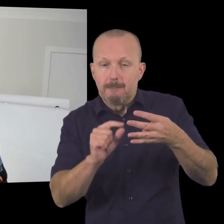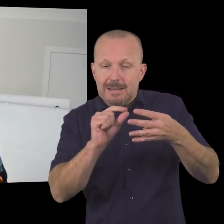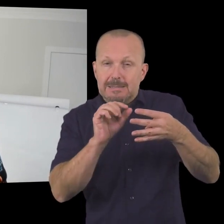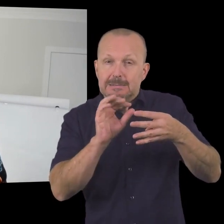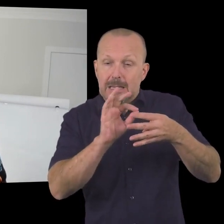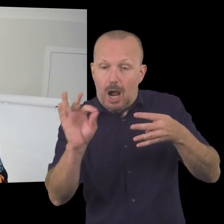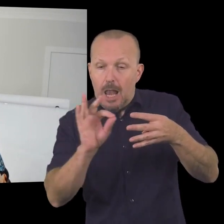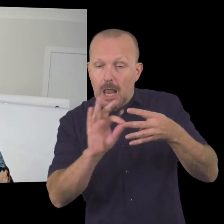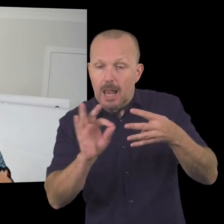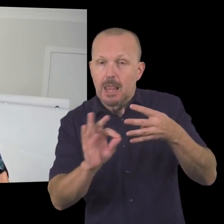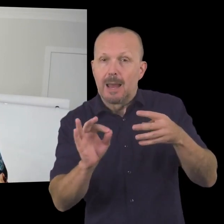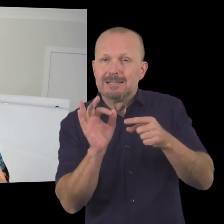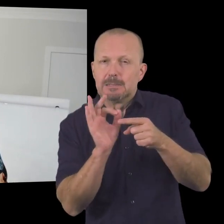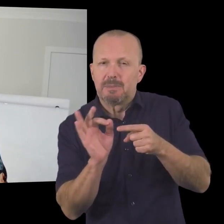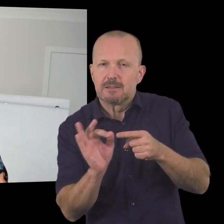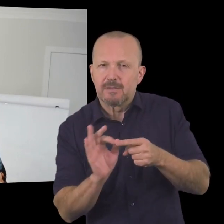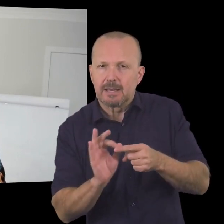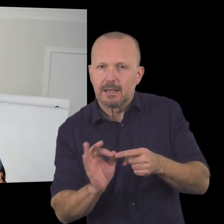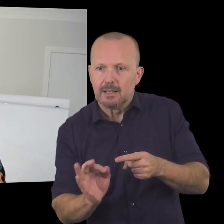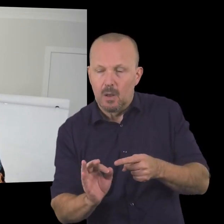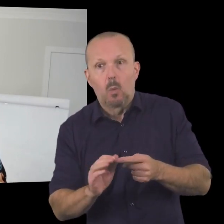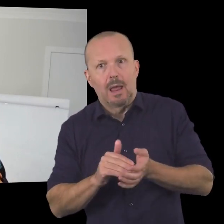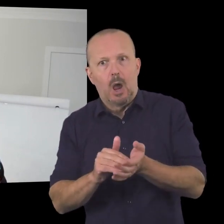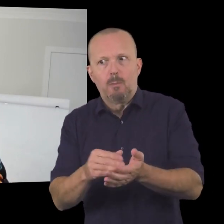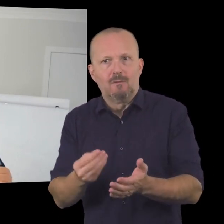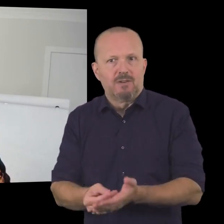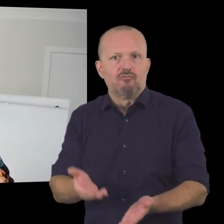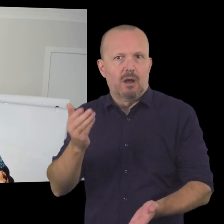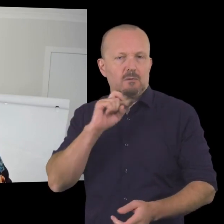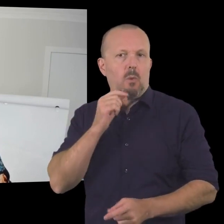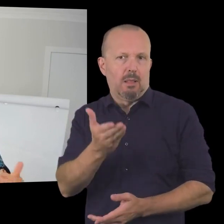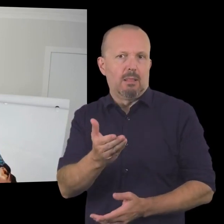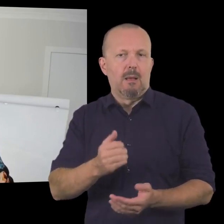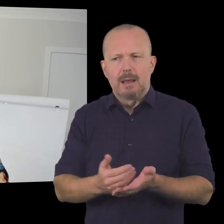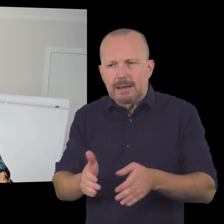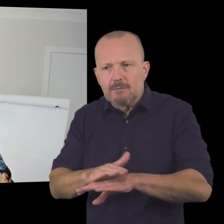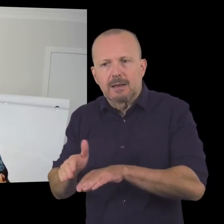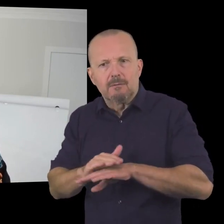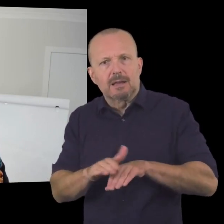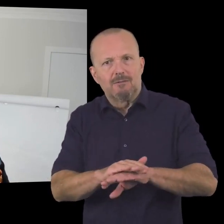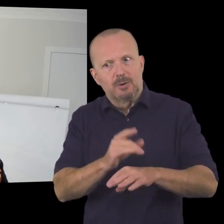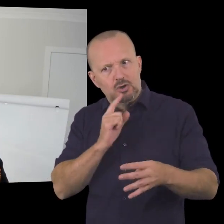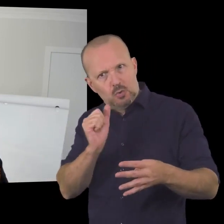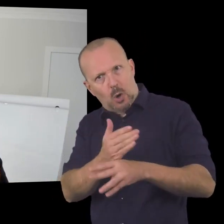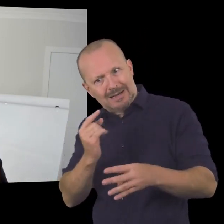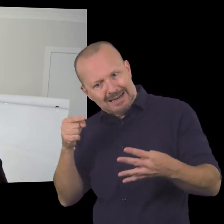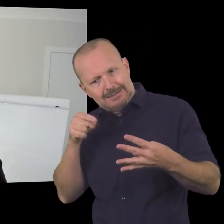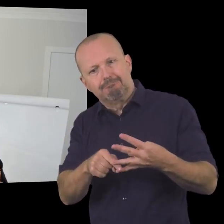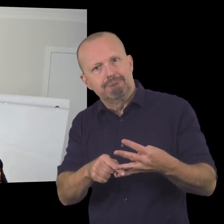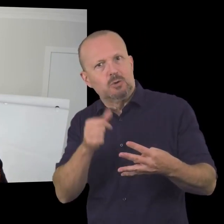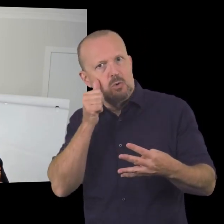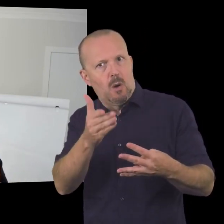your funds the more that offers opportunities to raise those funds in a different way and i'll actually share a couple of examples